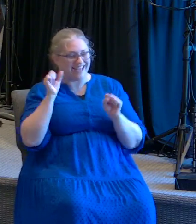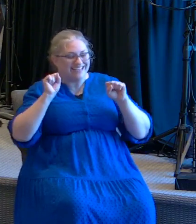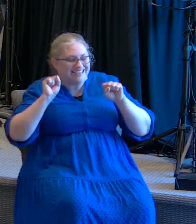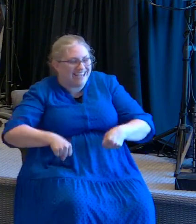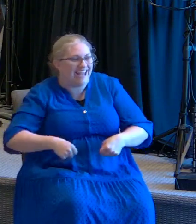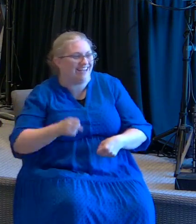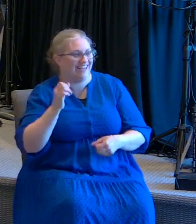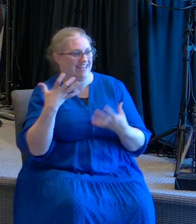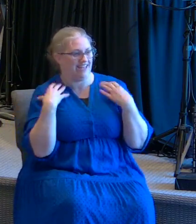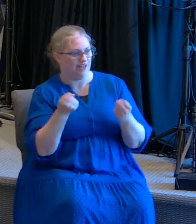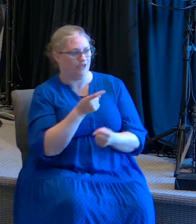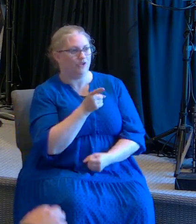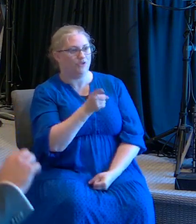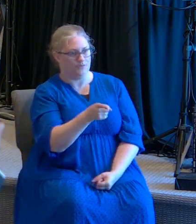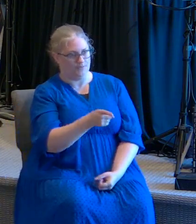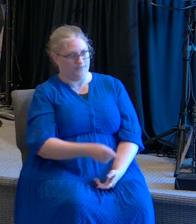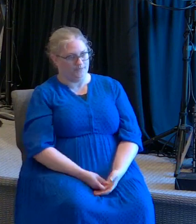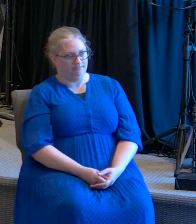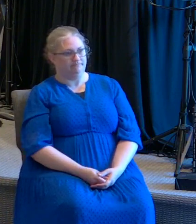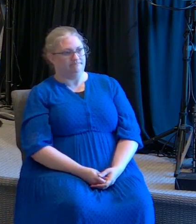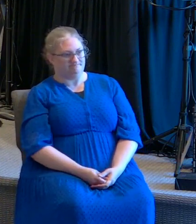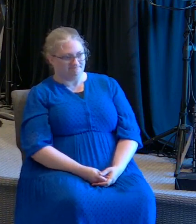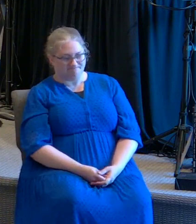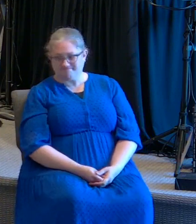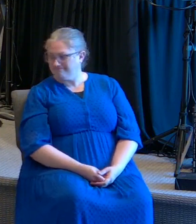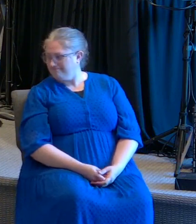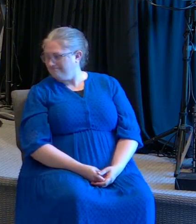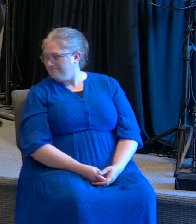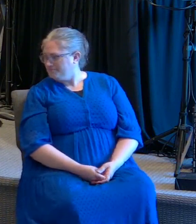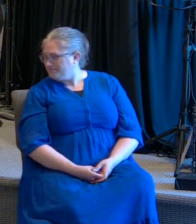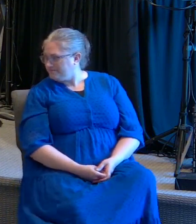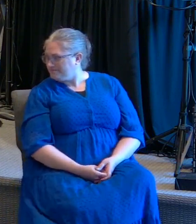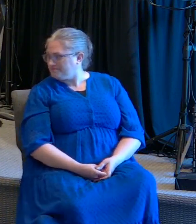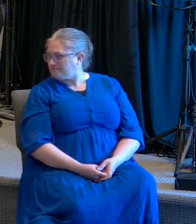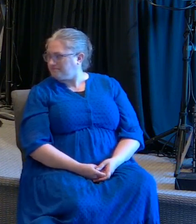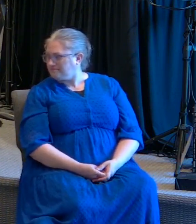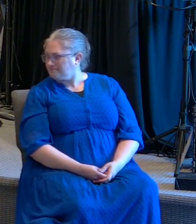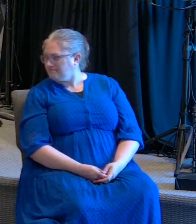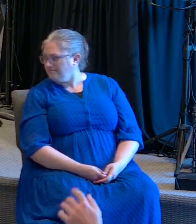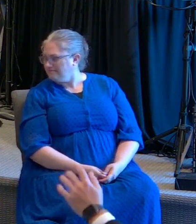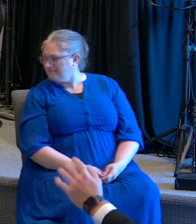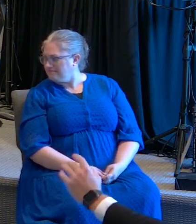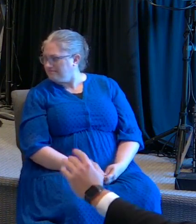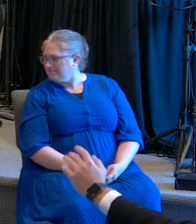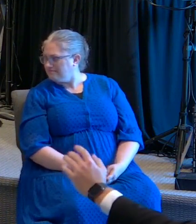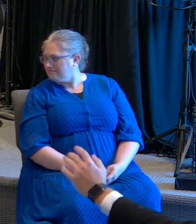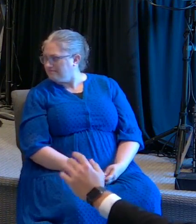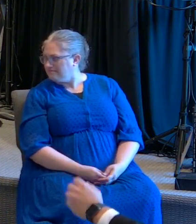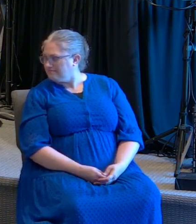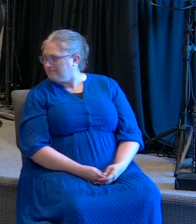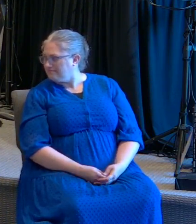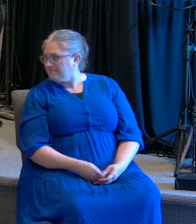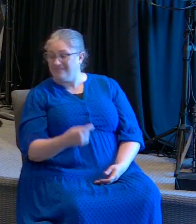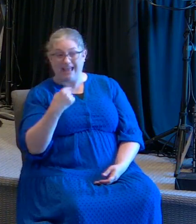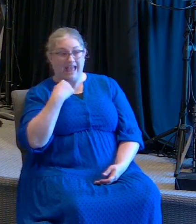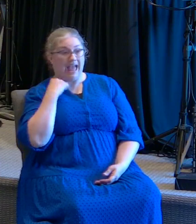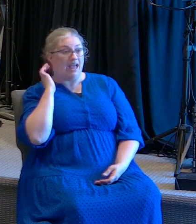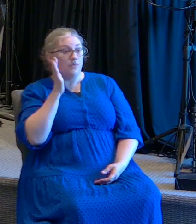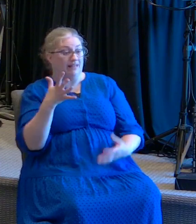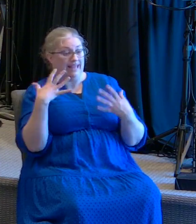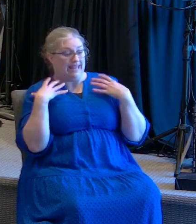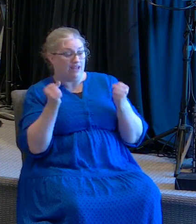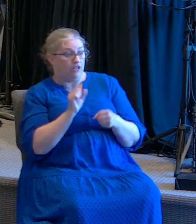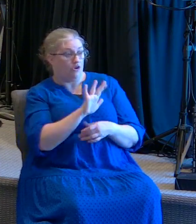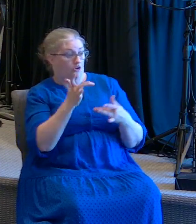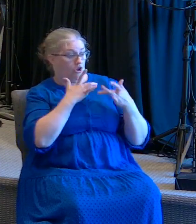creas que yo puedo sanarte a ti también. If you can't walk. Si tú crees. I'm going to heal you of heart